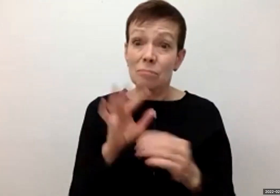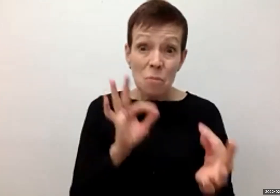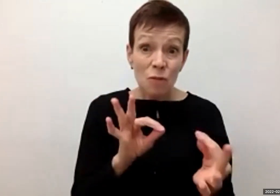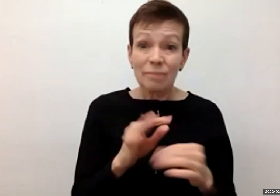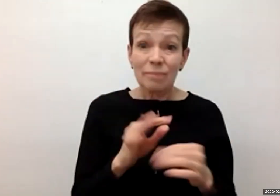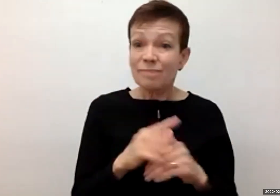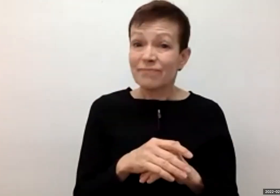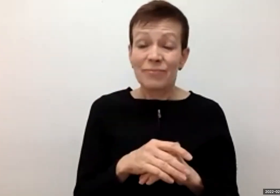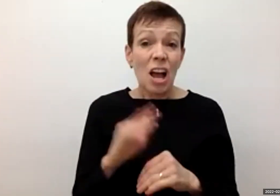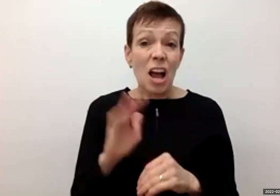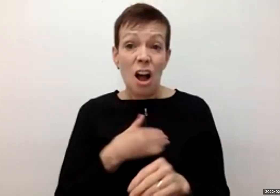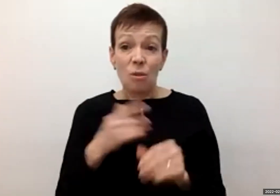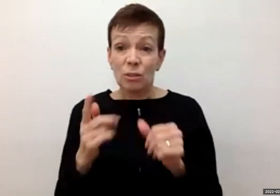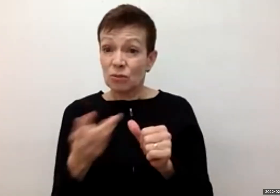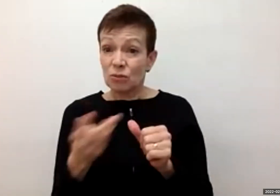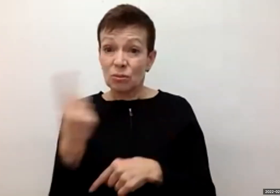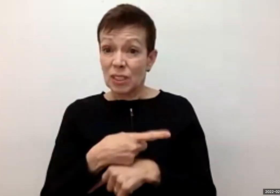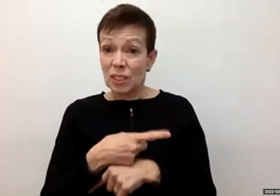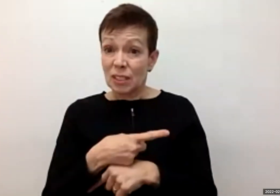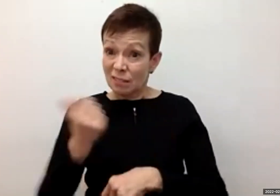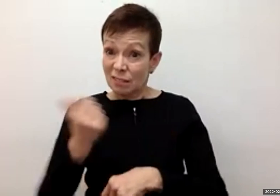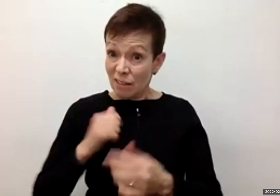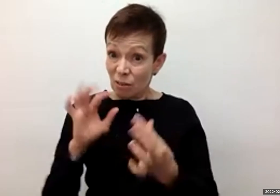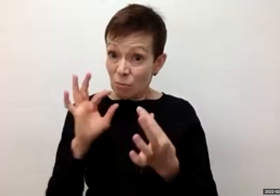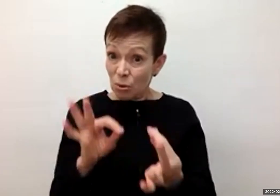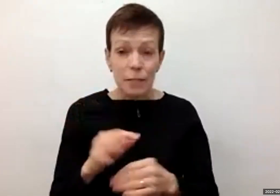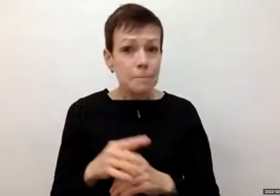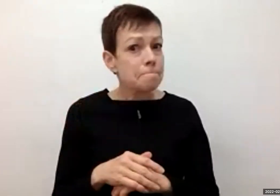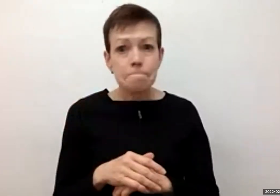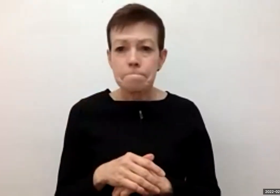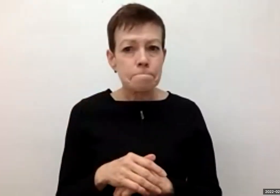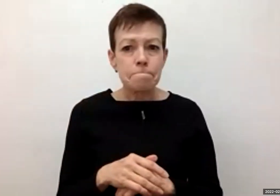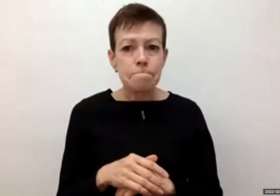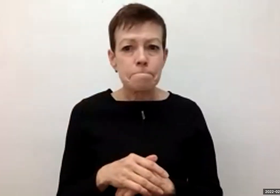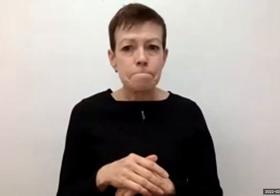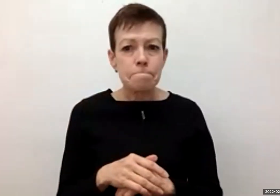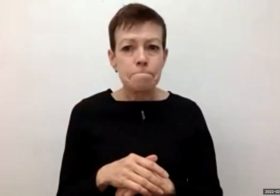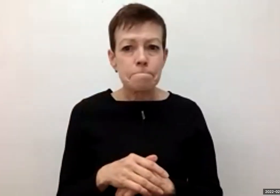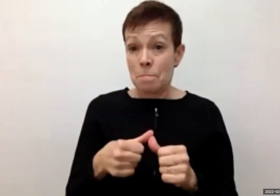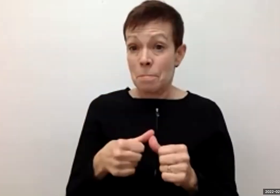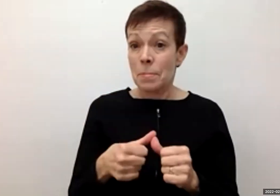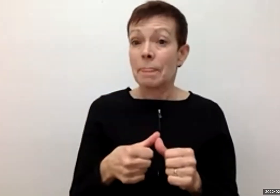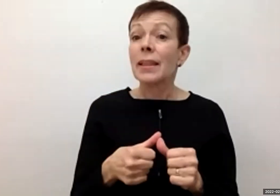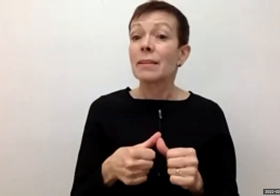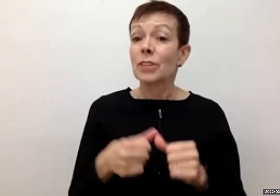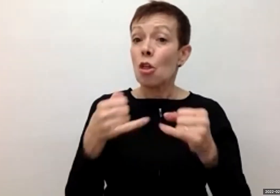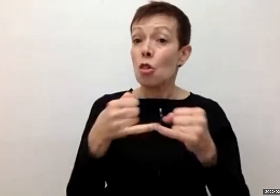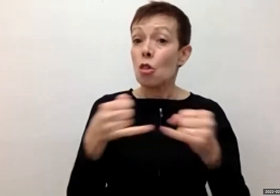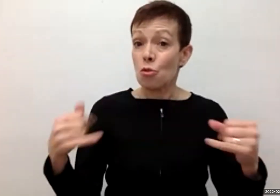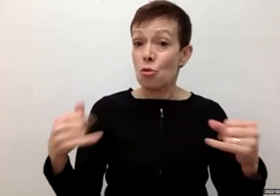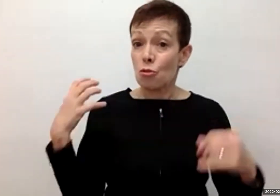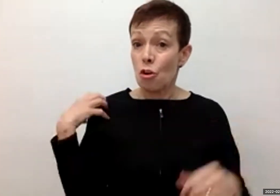few days in Canada. I remember the border officers with the Canadian flag stitched to their uniforms.